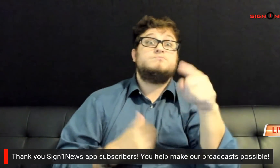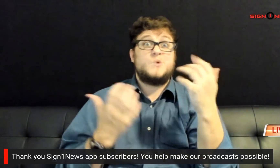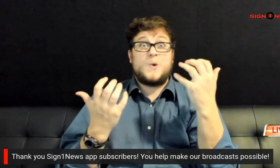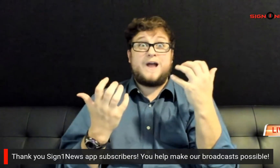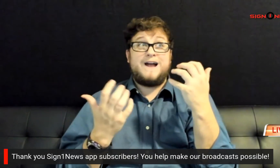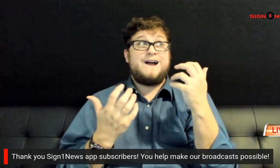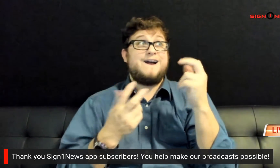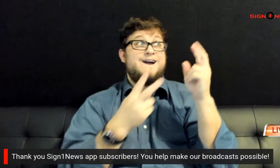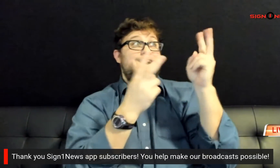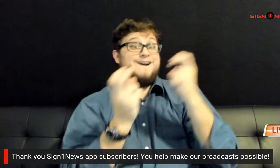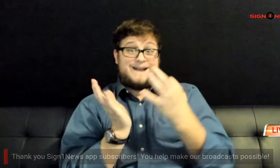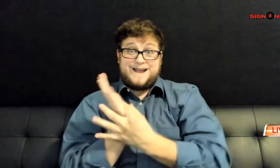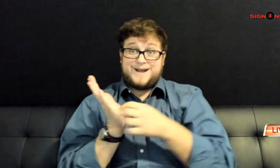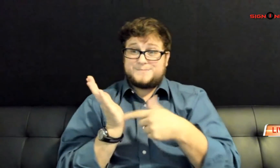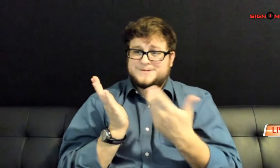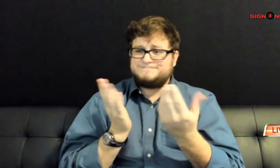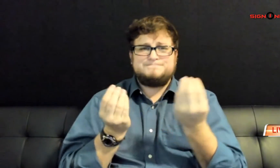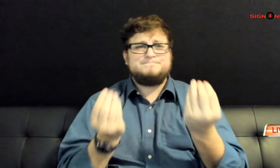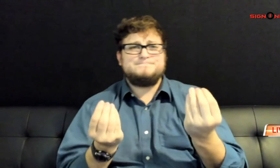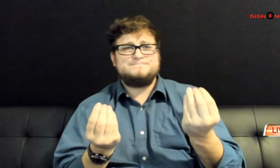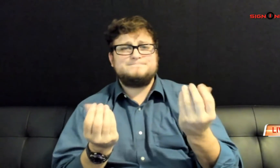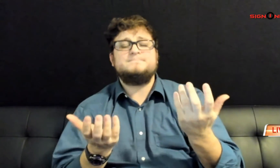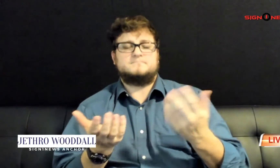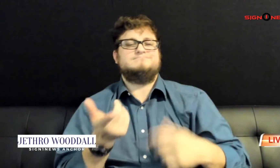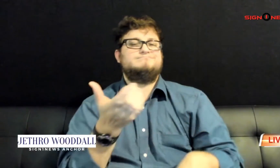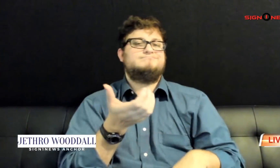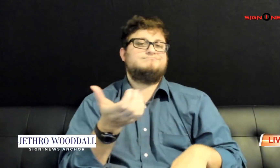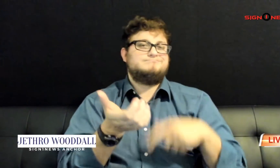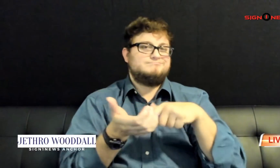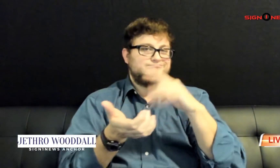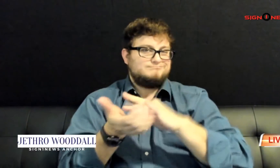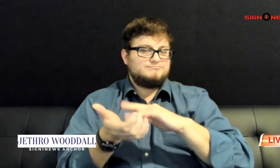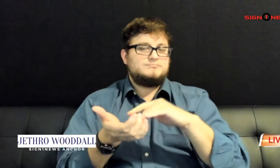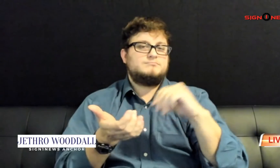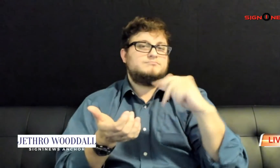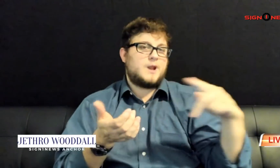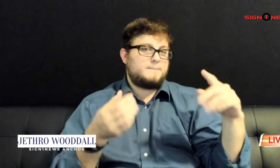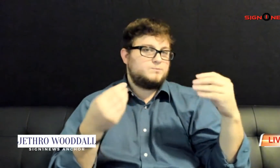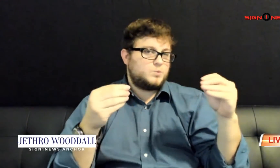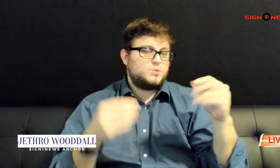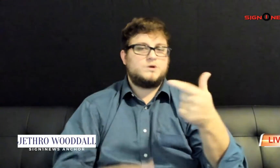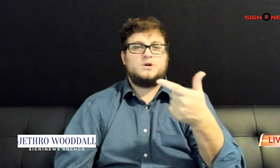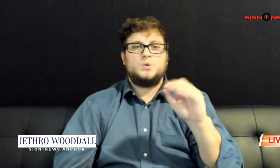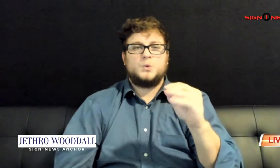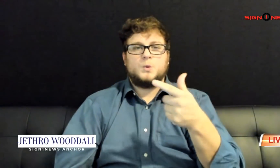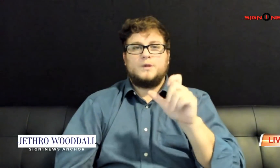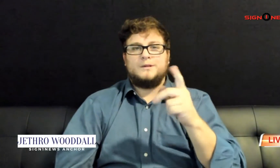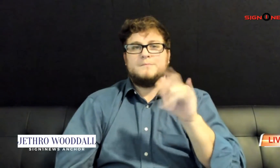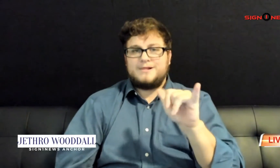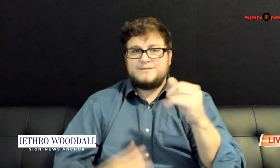You can download the Sign One News app by heading to the App Store or Google Play Store on your smartphone.